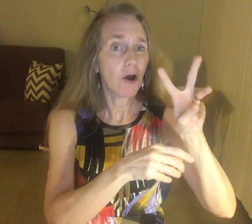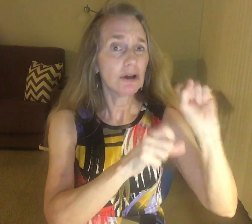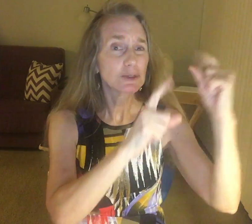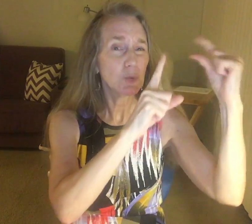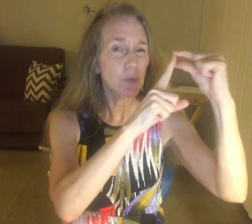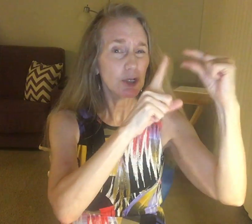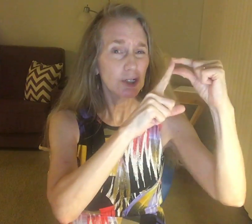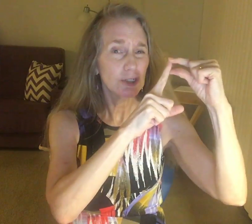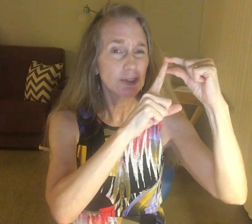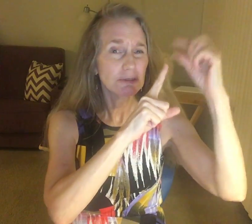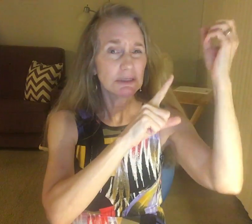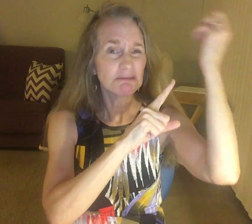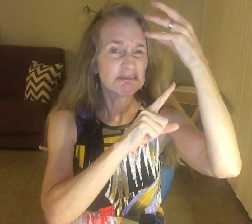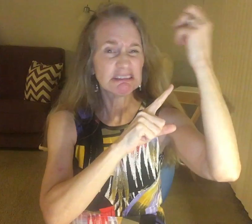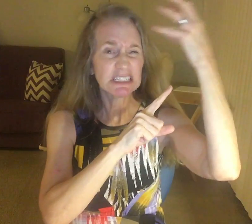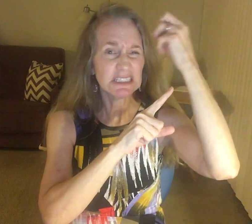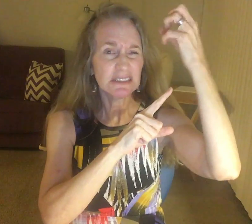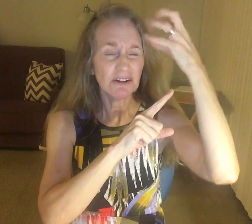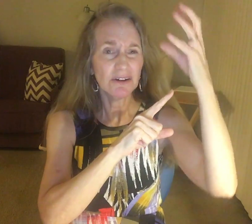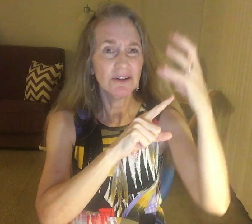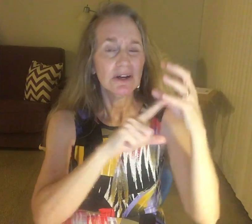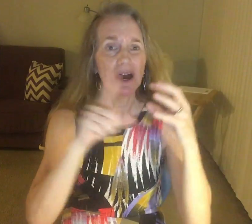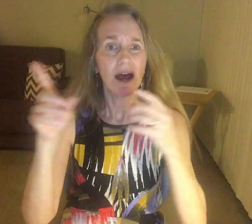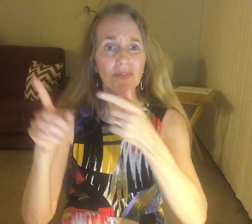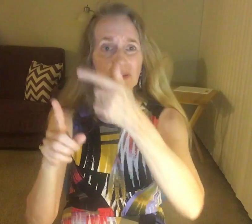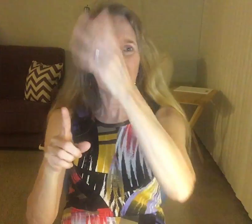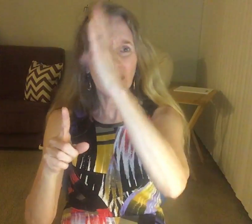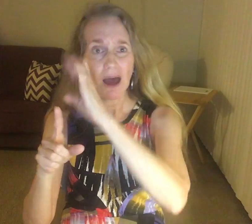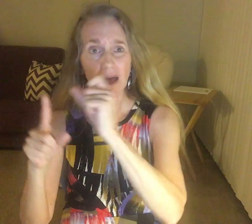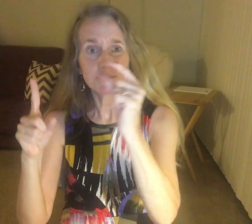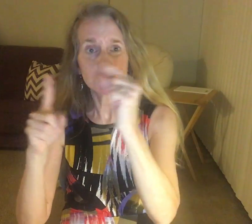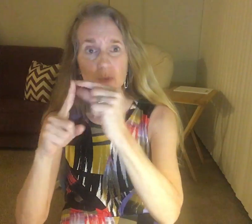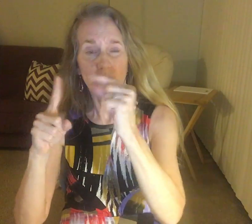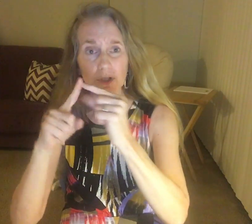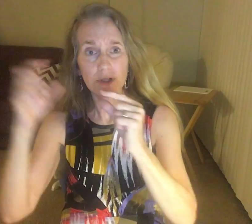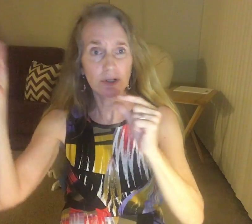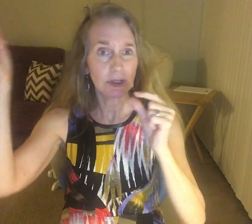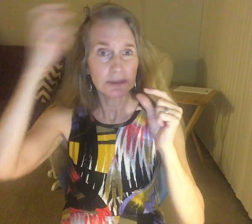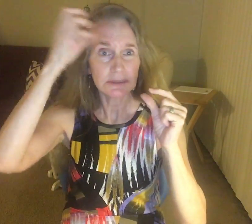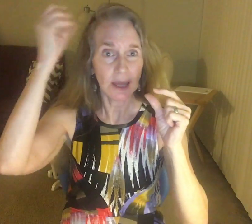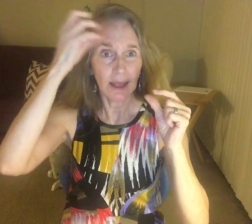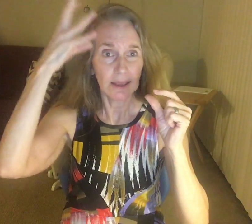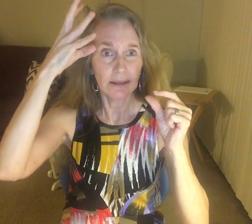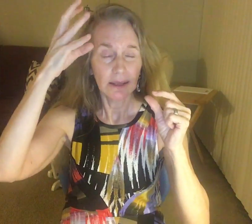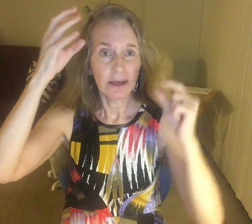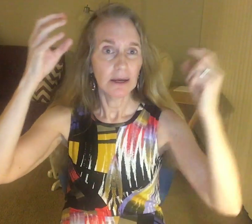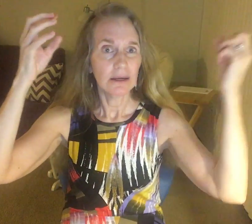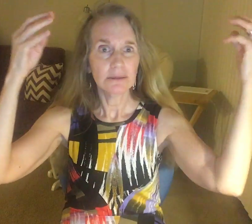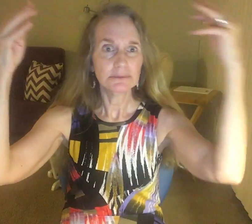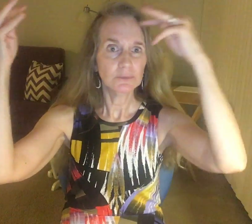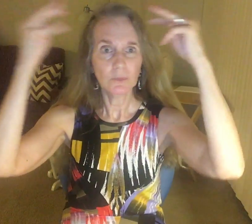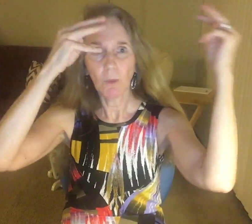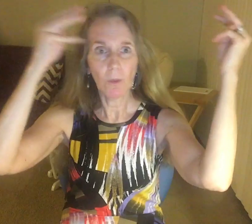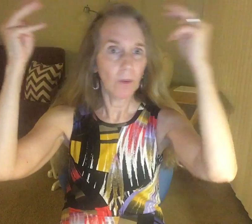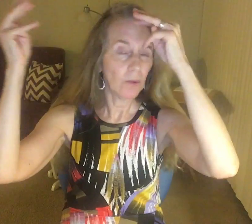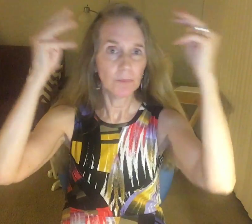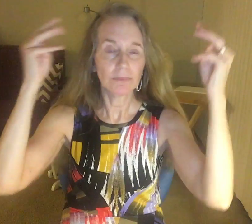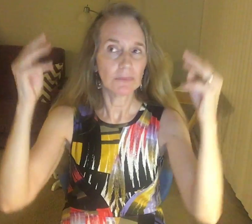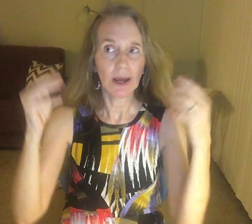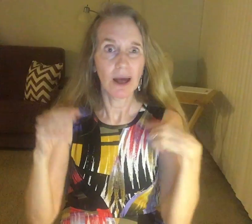Law's world. Yeah, At the God's world. Sonny. Before, I